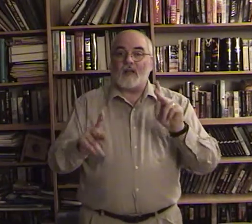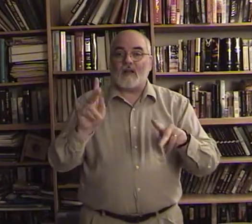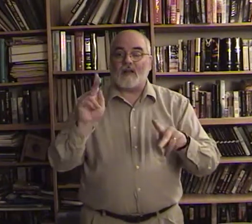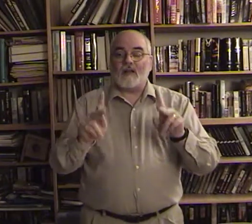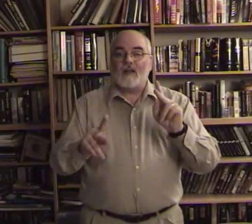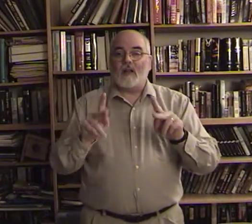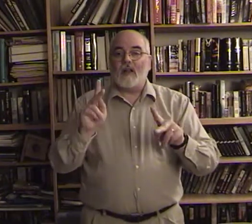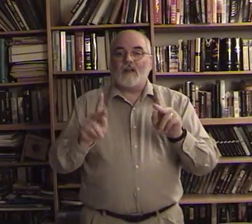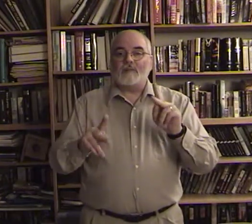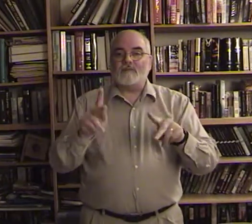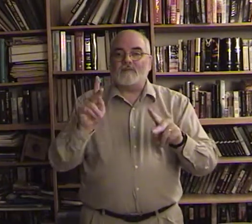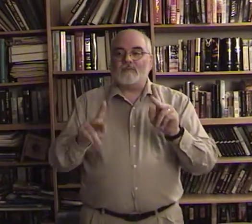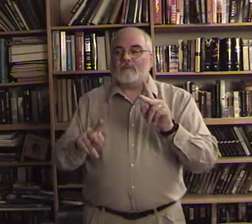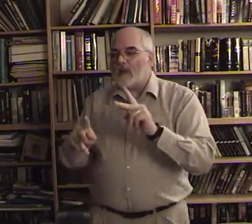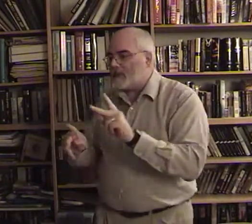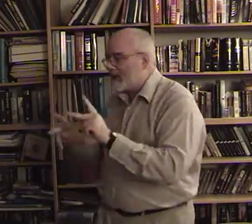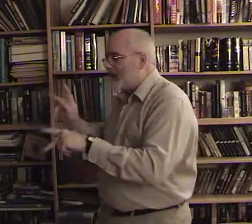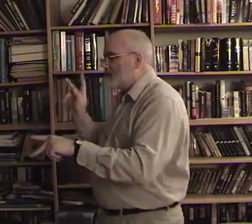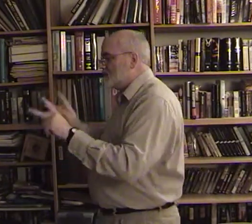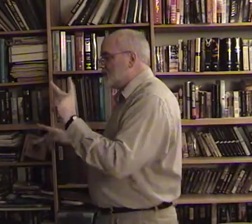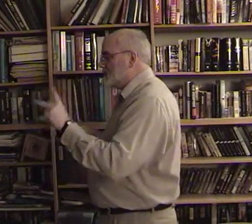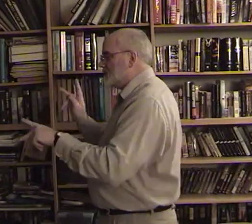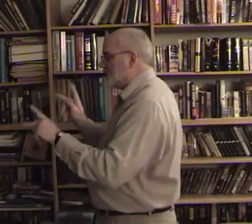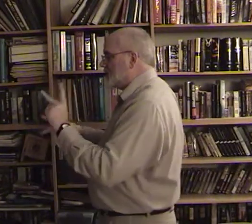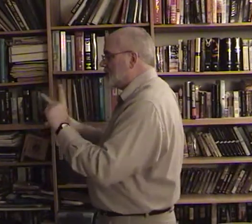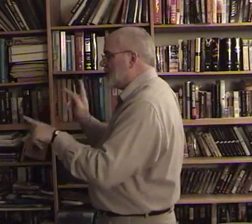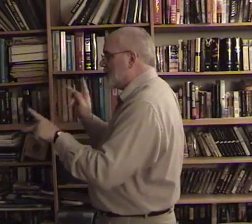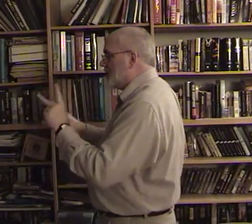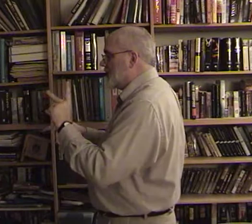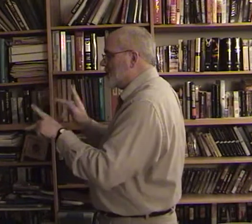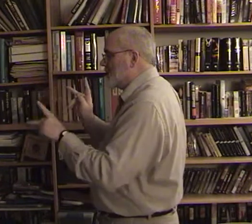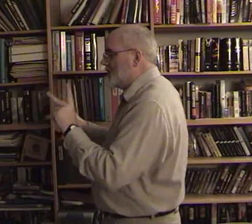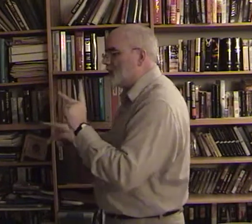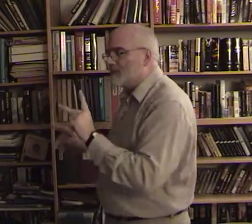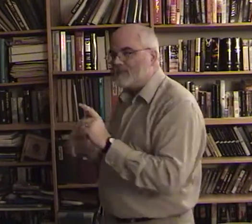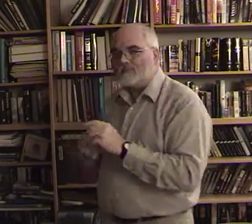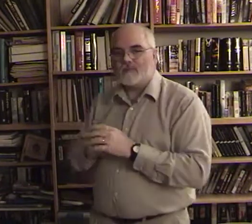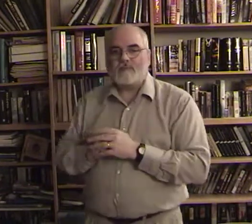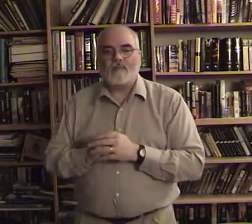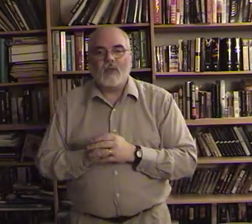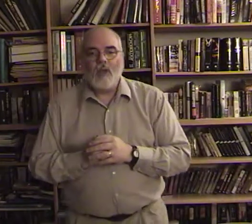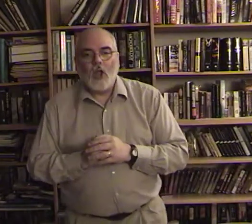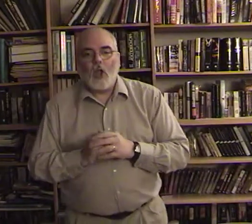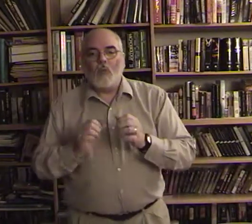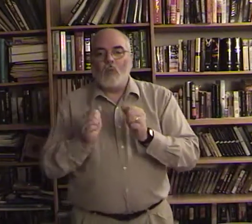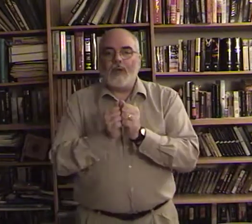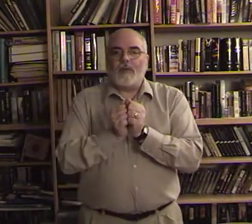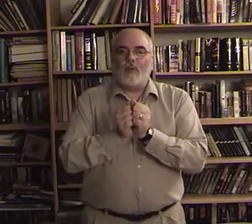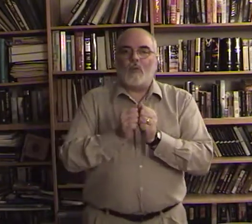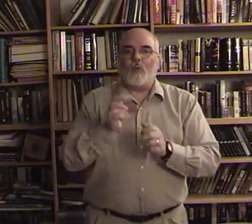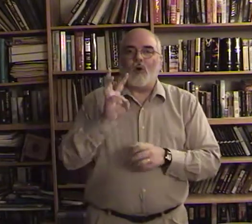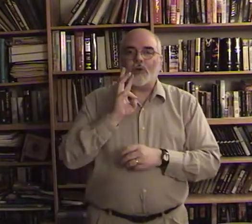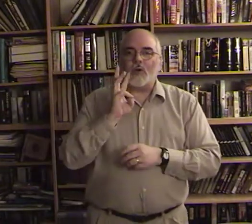up and down kind of thing people with water